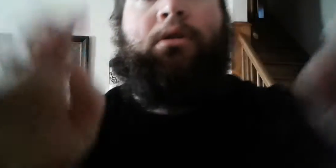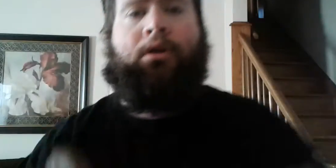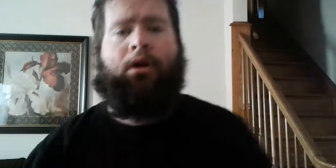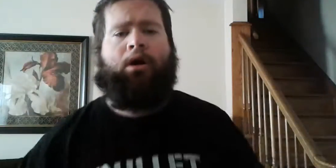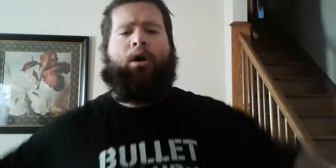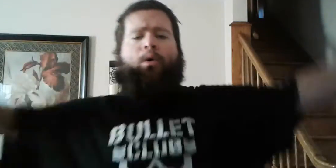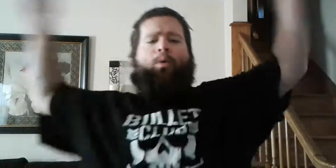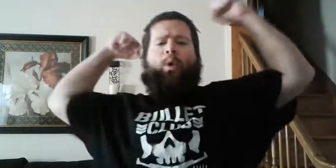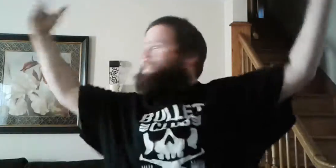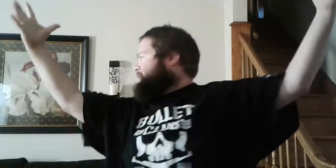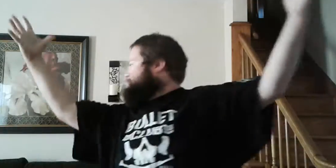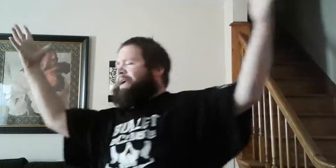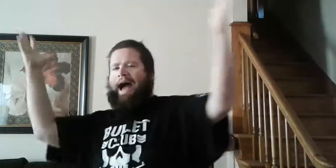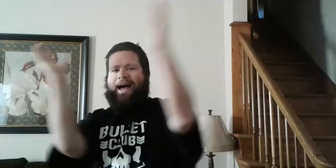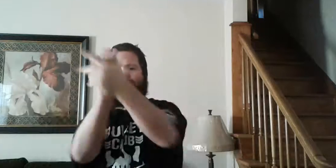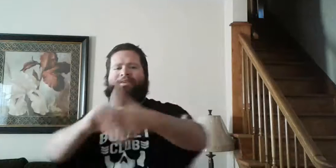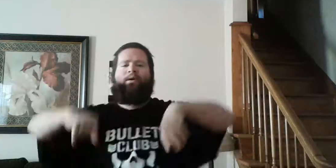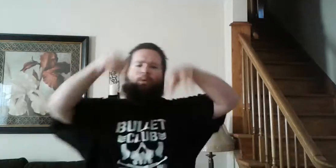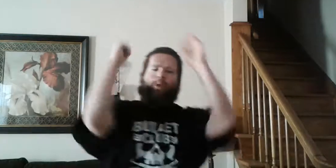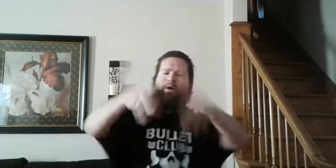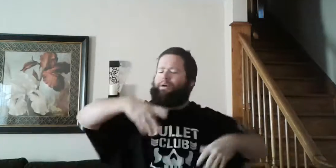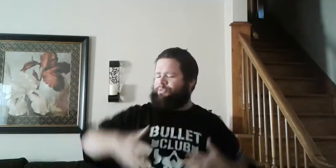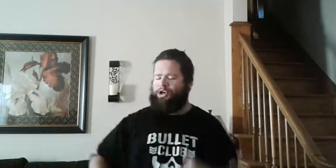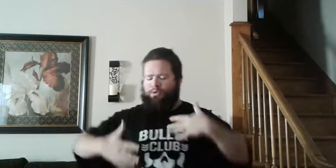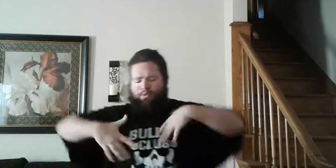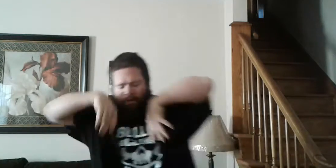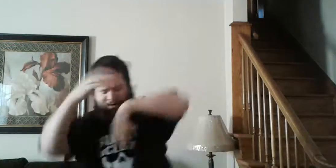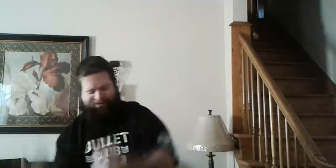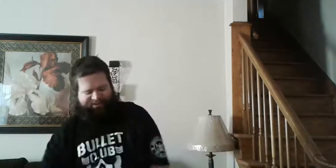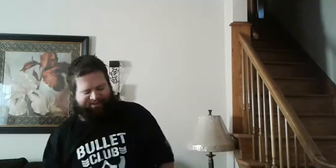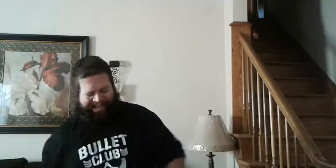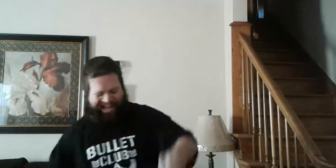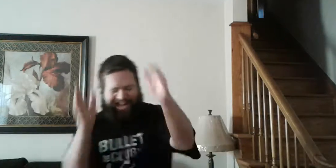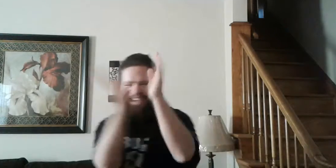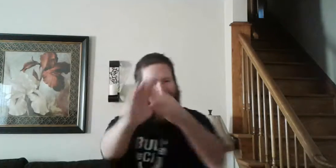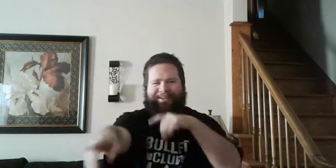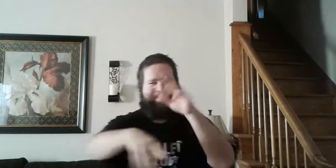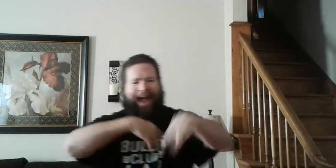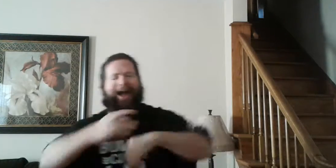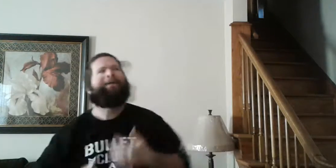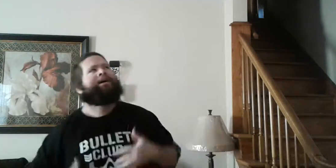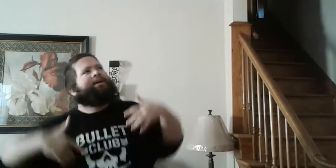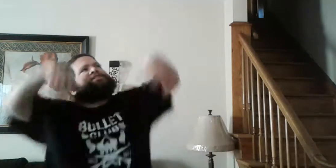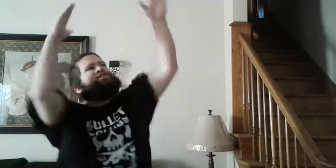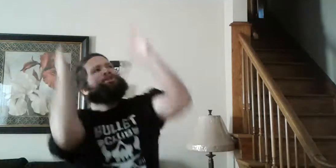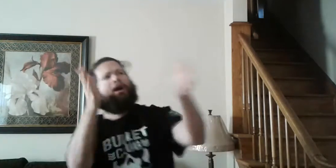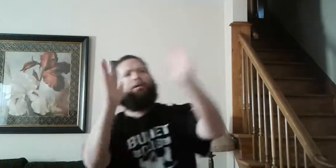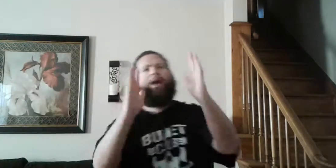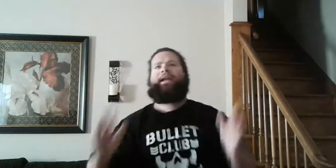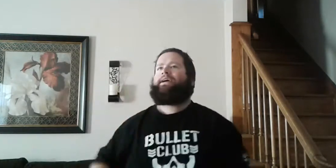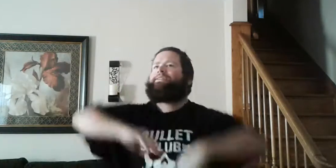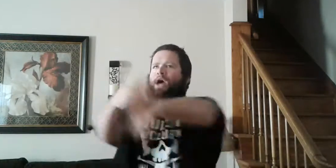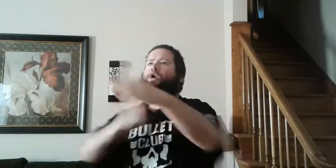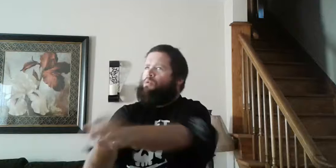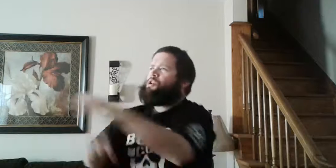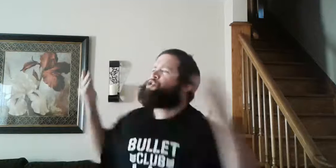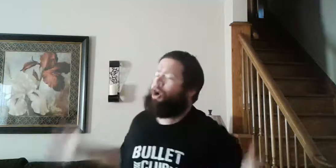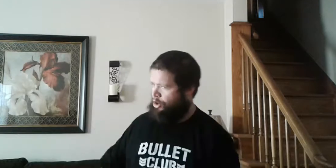what's up guys welcome to it's Chuckamanias returned